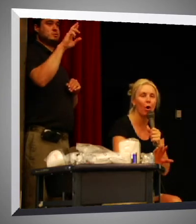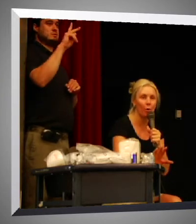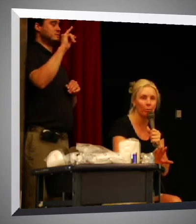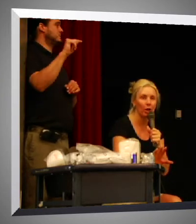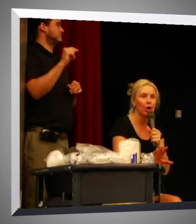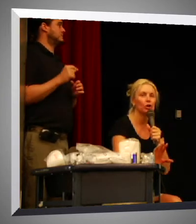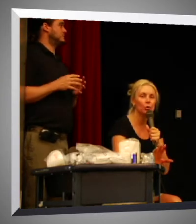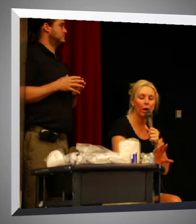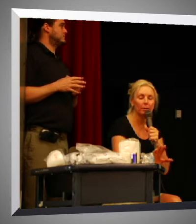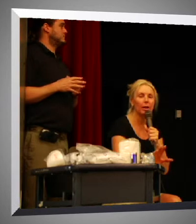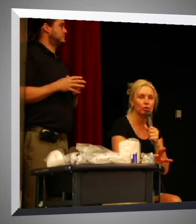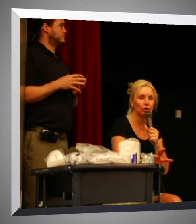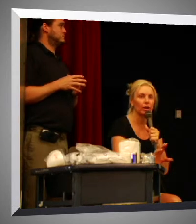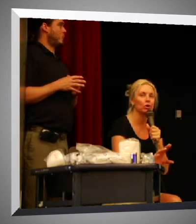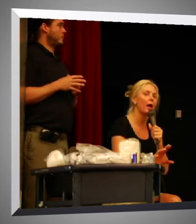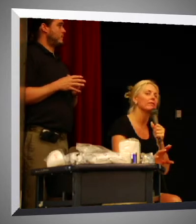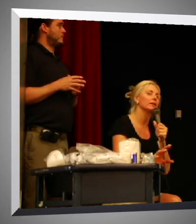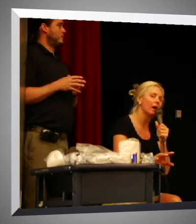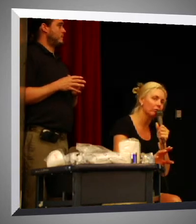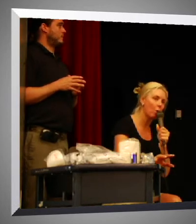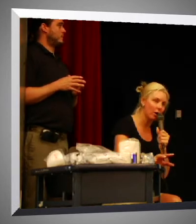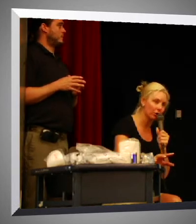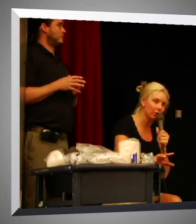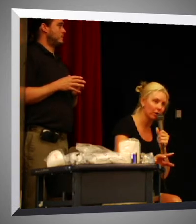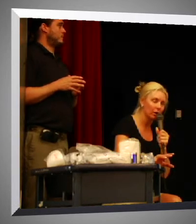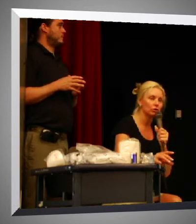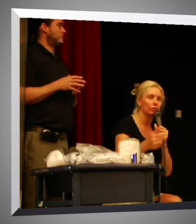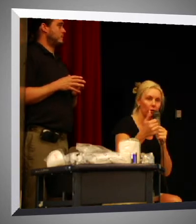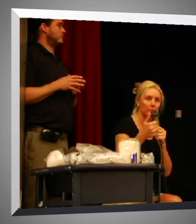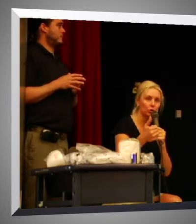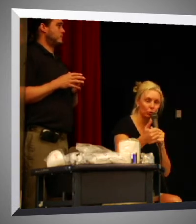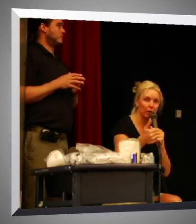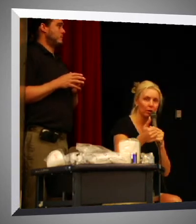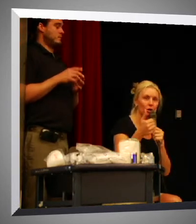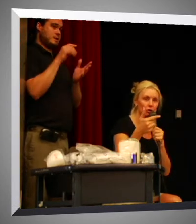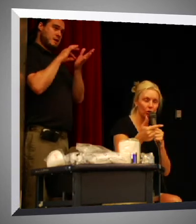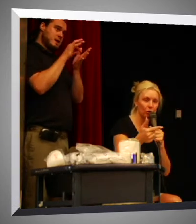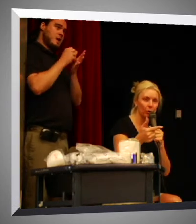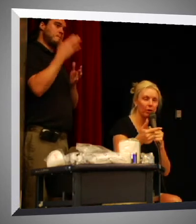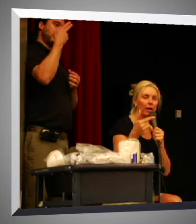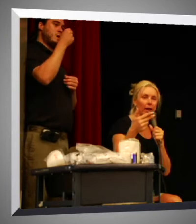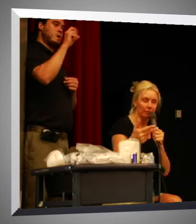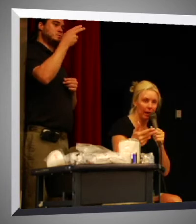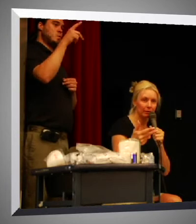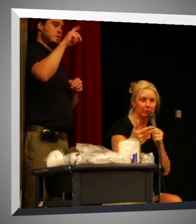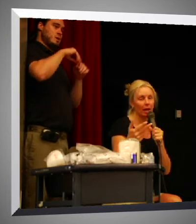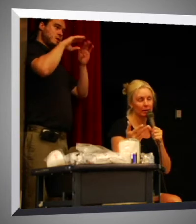home, you want to make sure that you have enough water for them to drink, to cook with, and not